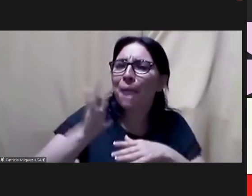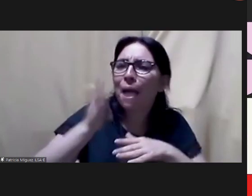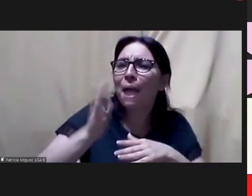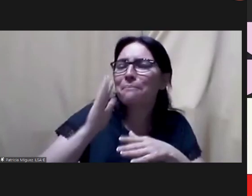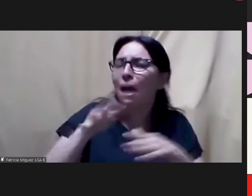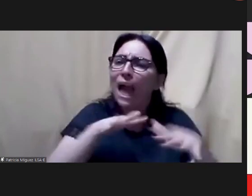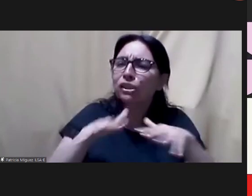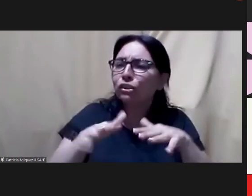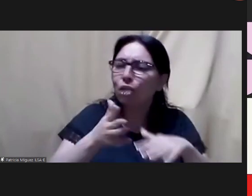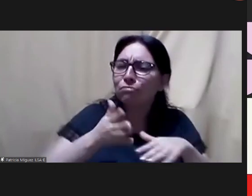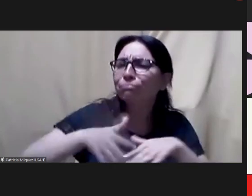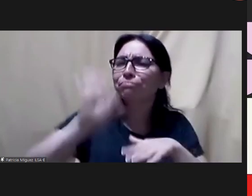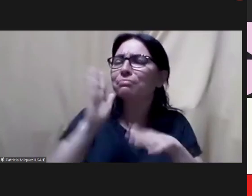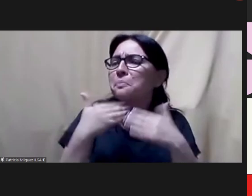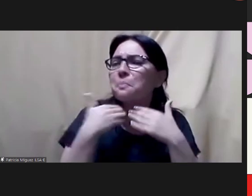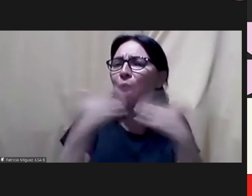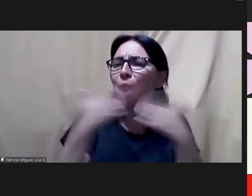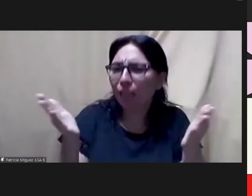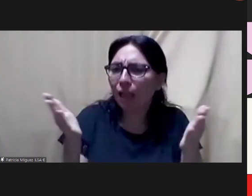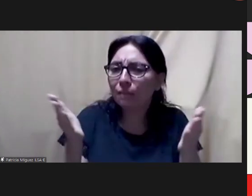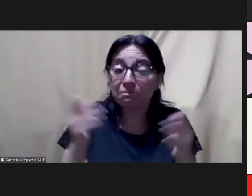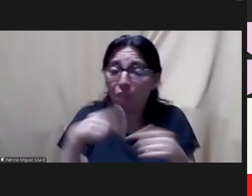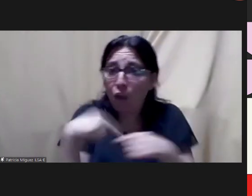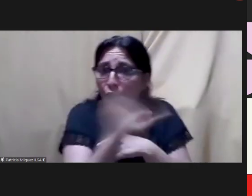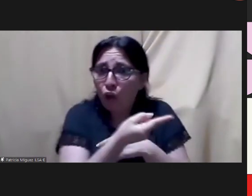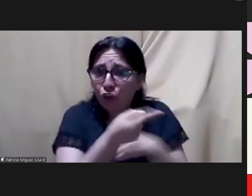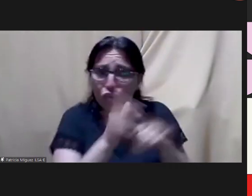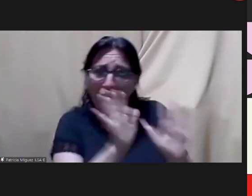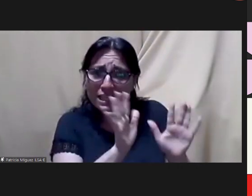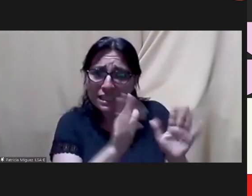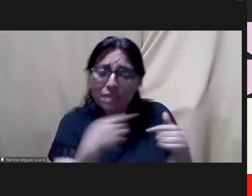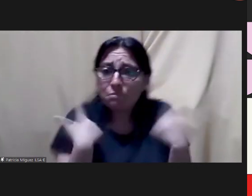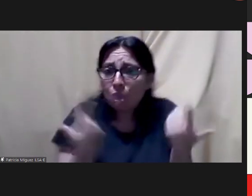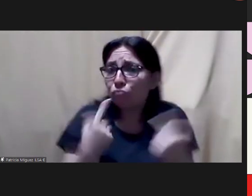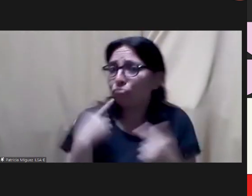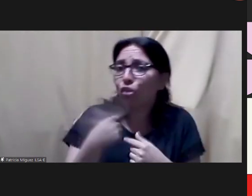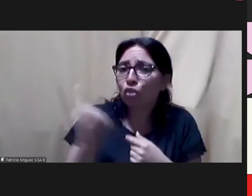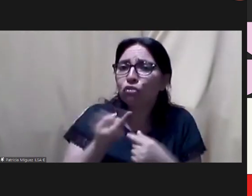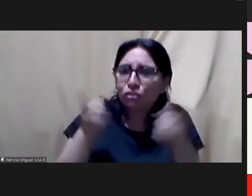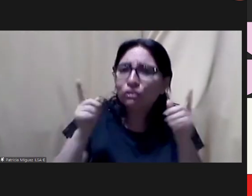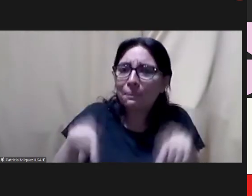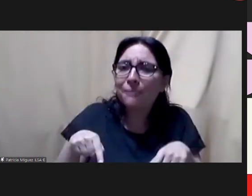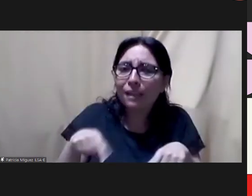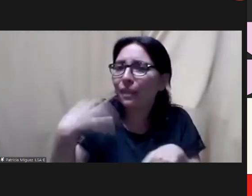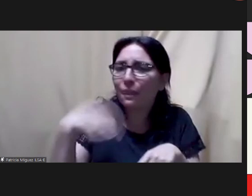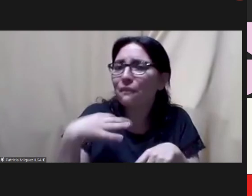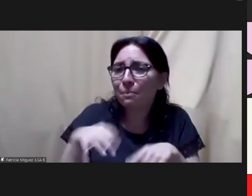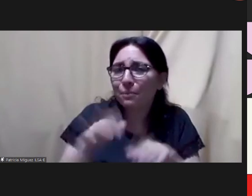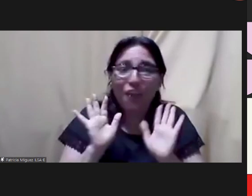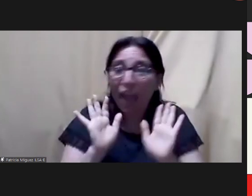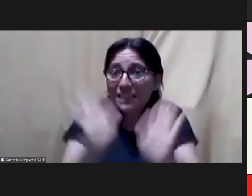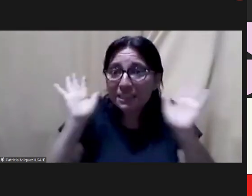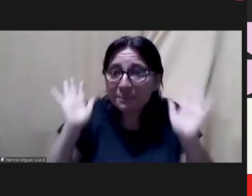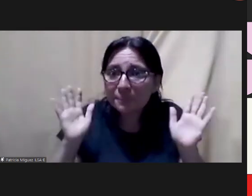yes that's the way and that's the way others others did it others and that's how the way the world